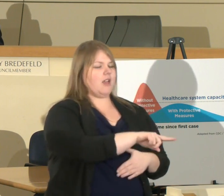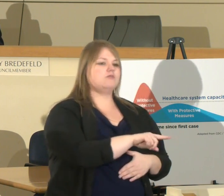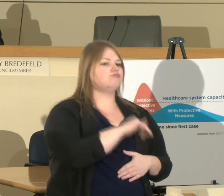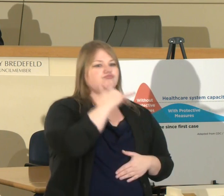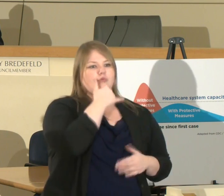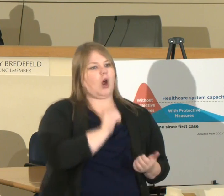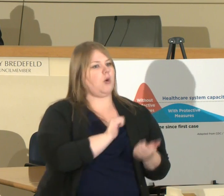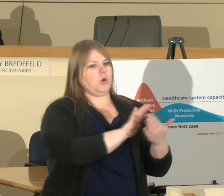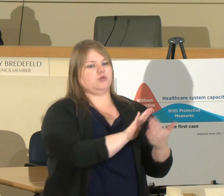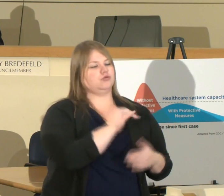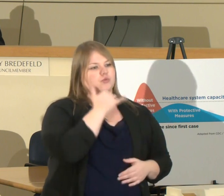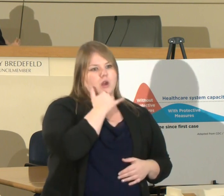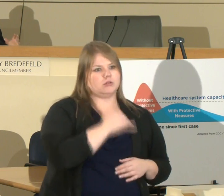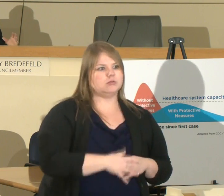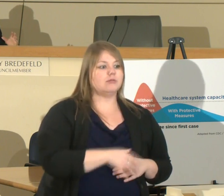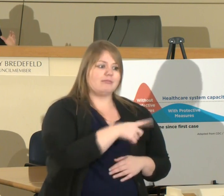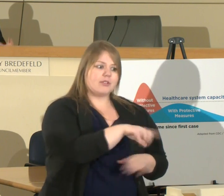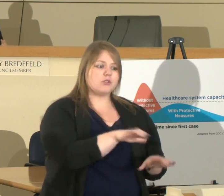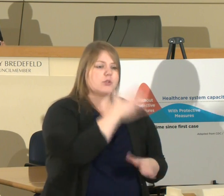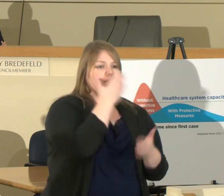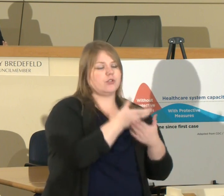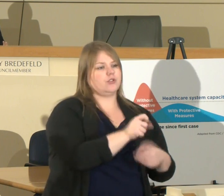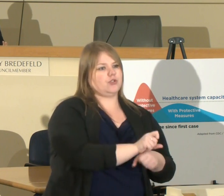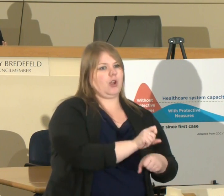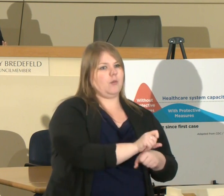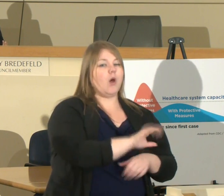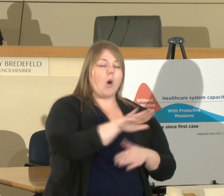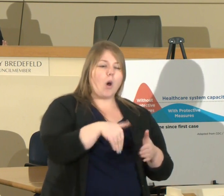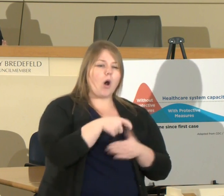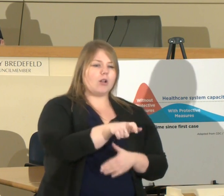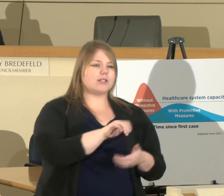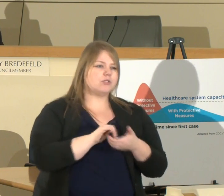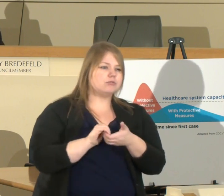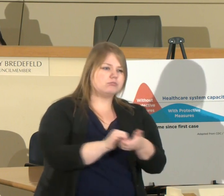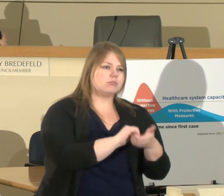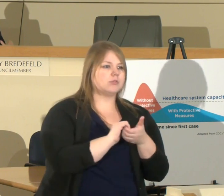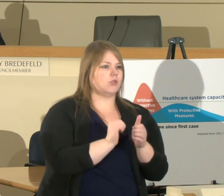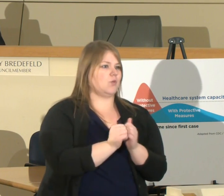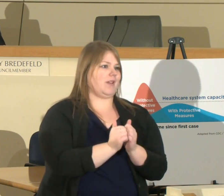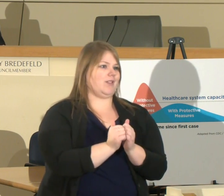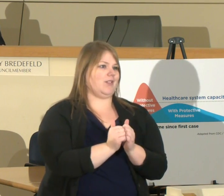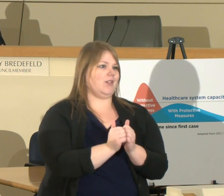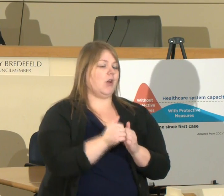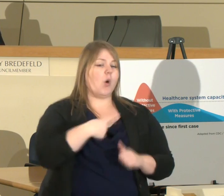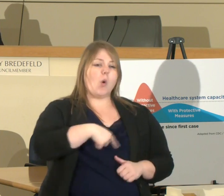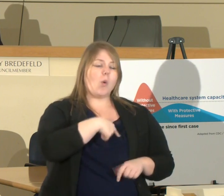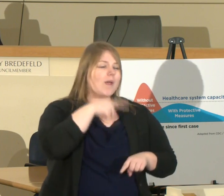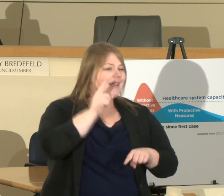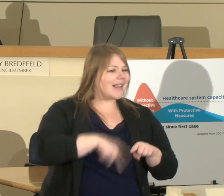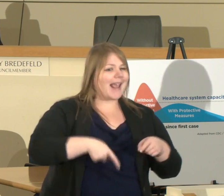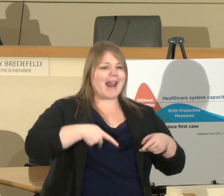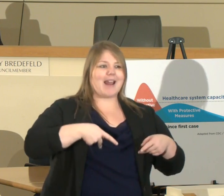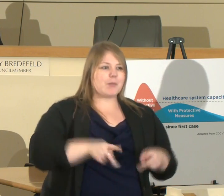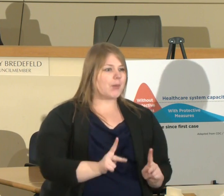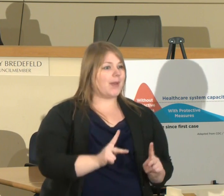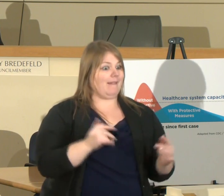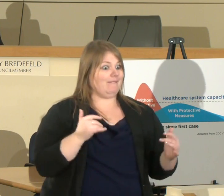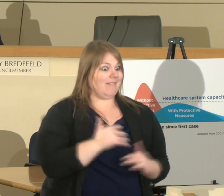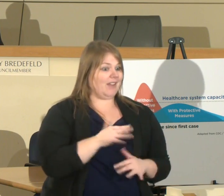and I know they're doing a great job so we all have to come together we can't let fear rule the day